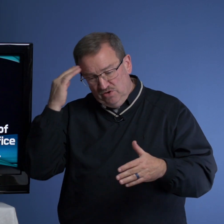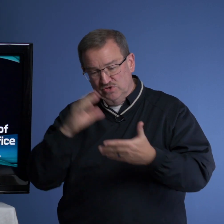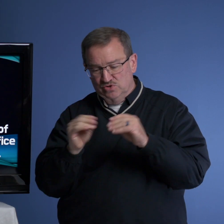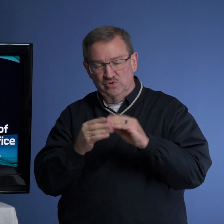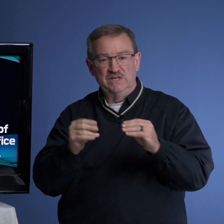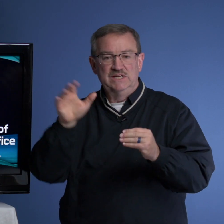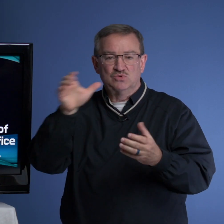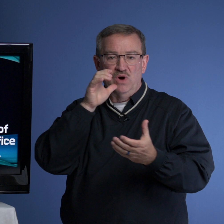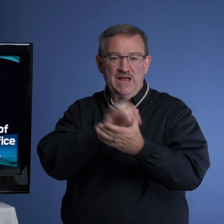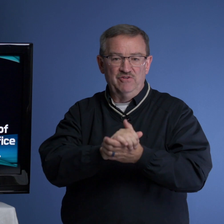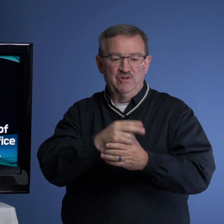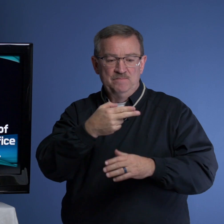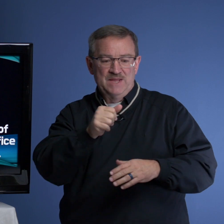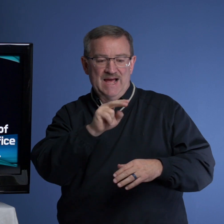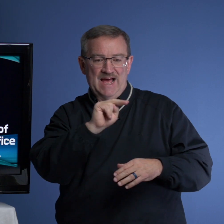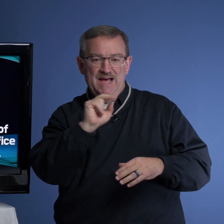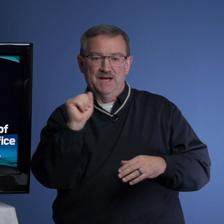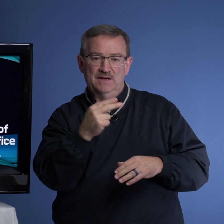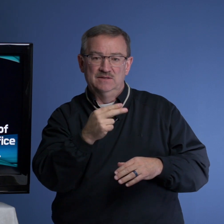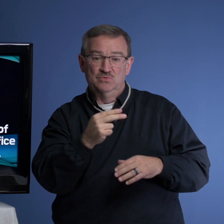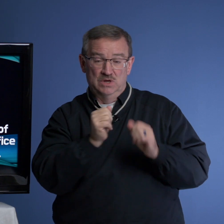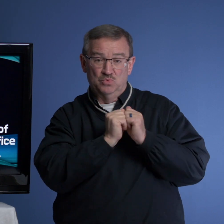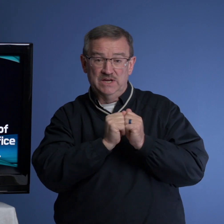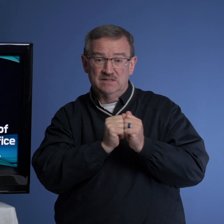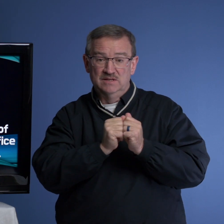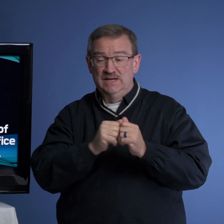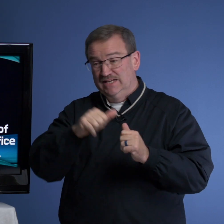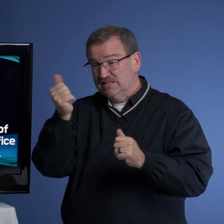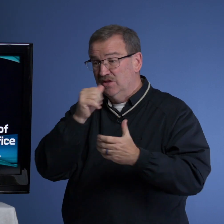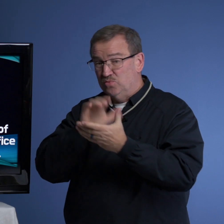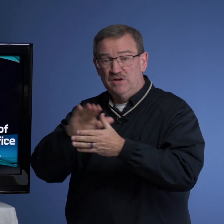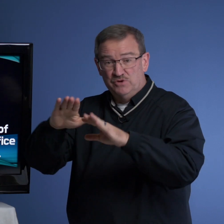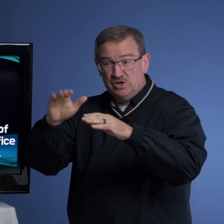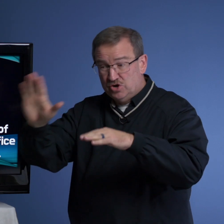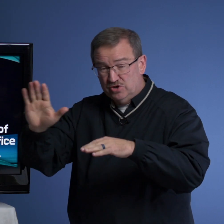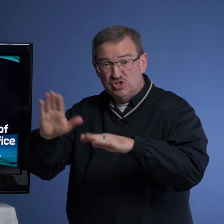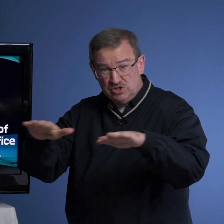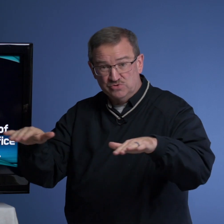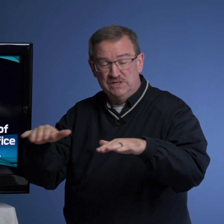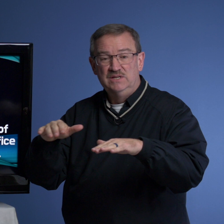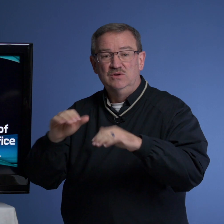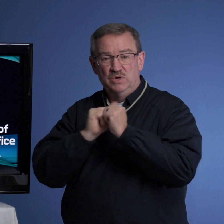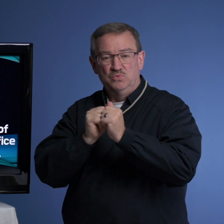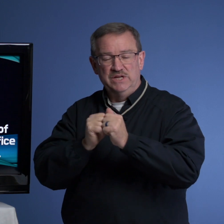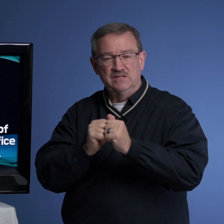know the story. His wife, Hannah, went with. His other wife, with her children, went with.